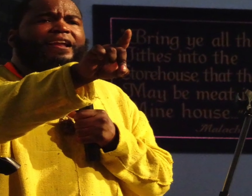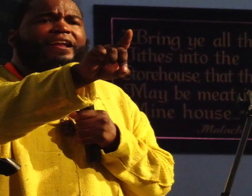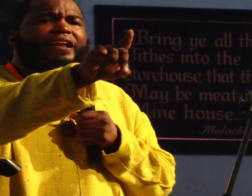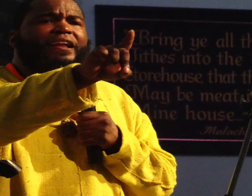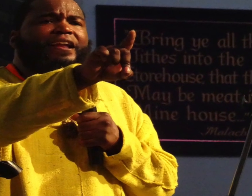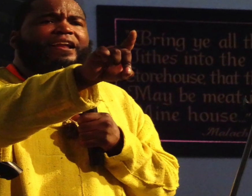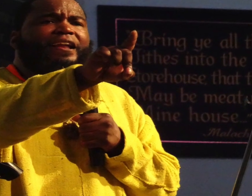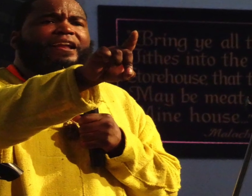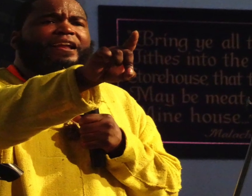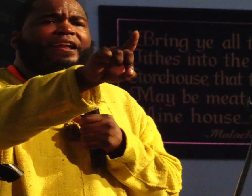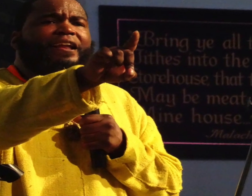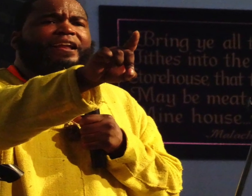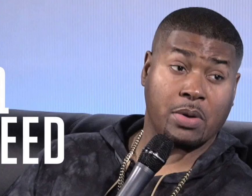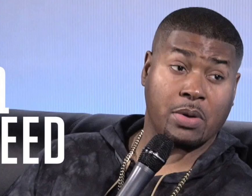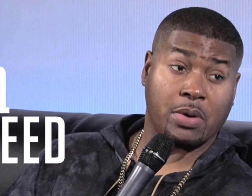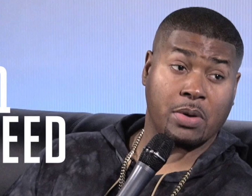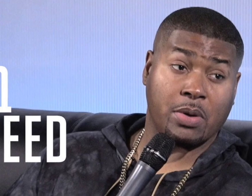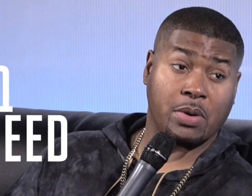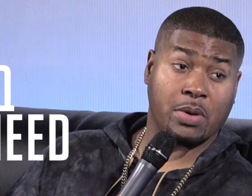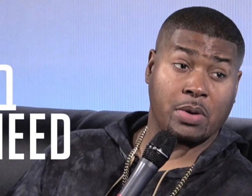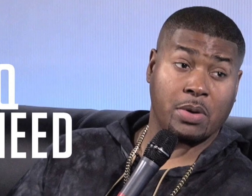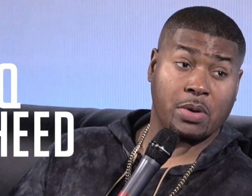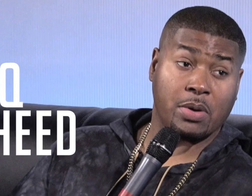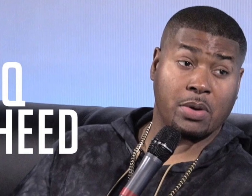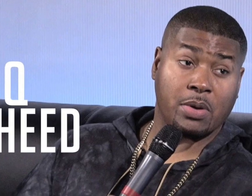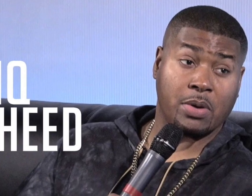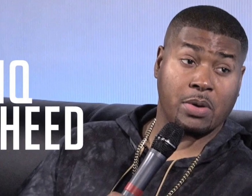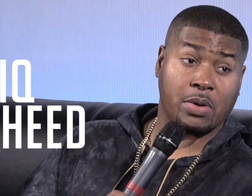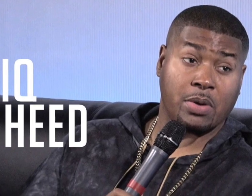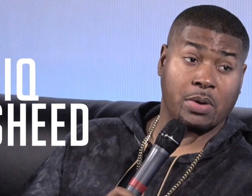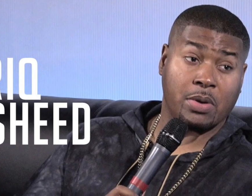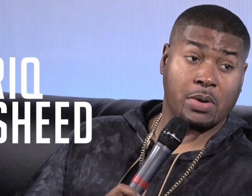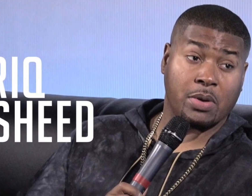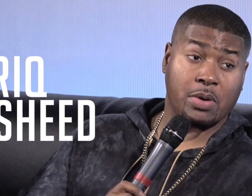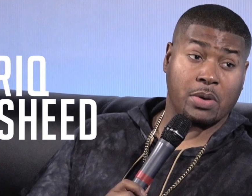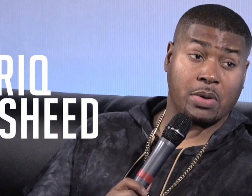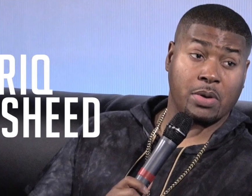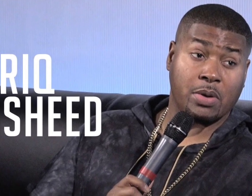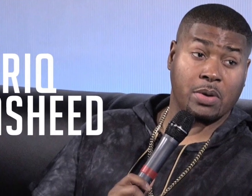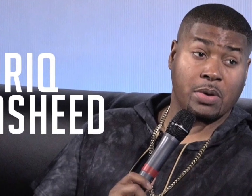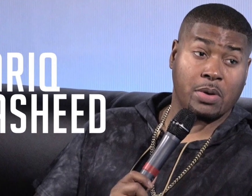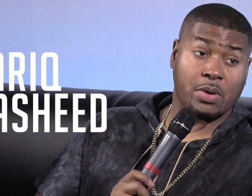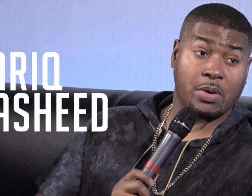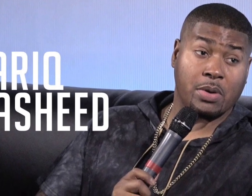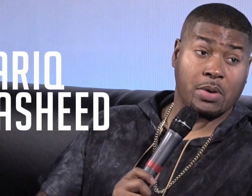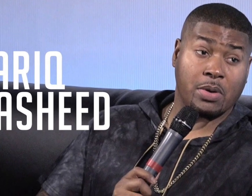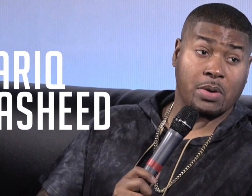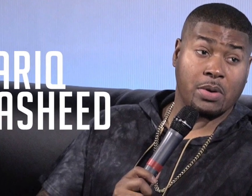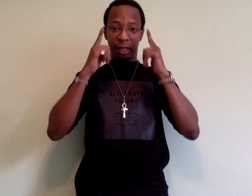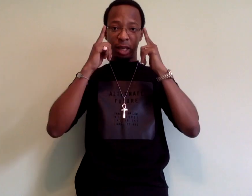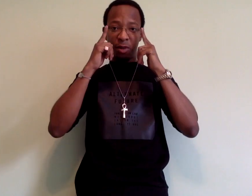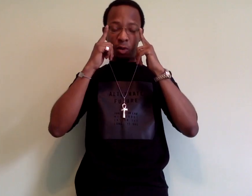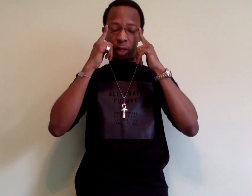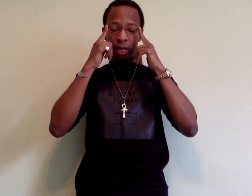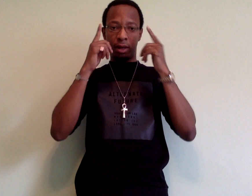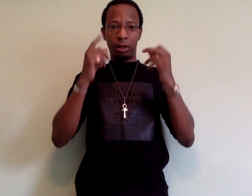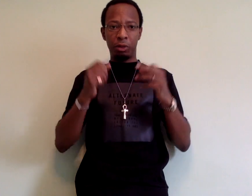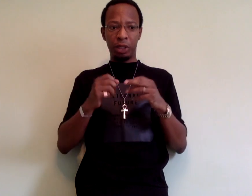people like Umar Johnson speak. I think the tragedy of people like him is they often rely on pseudoscience and pseudohistory to come up with their conclusions